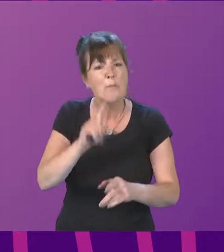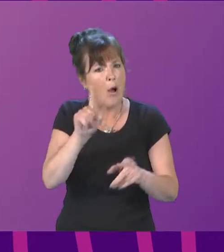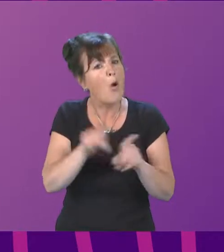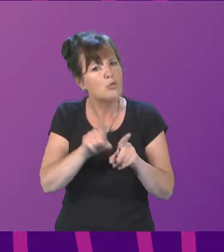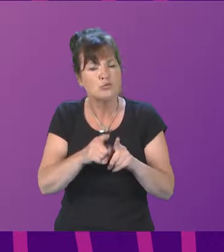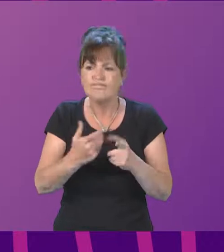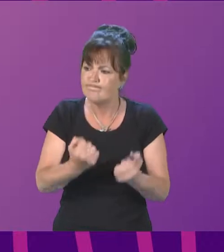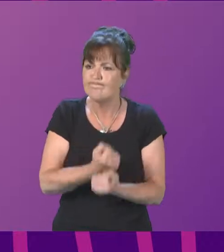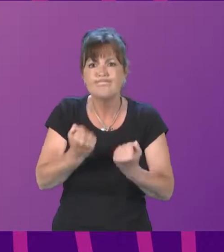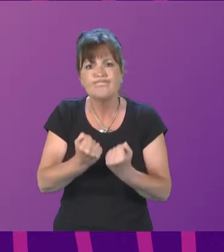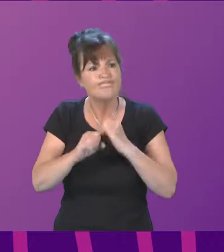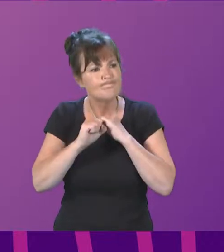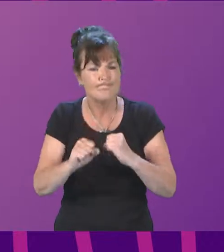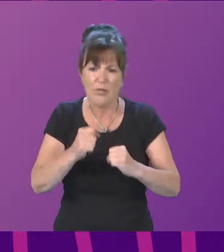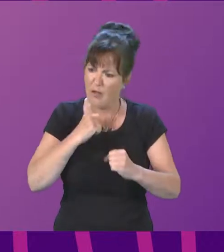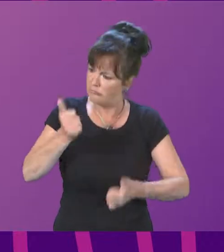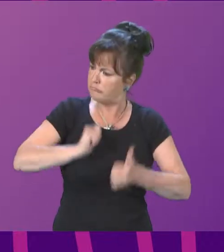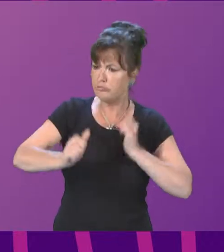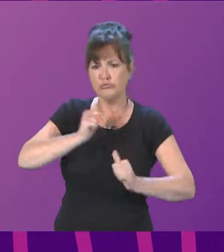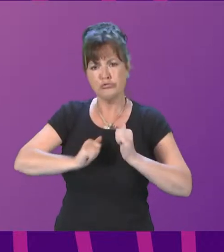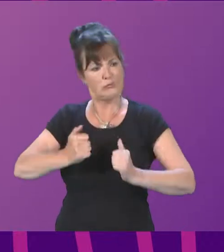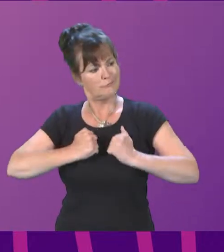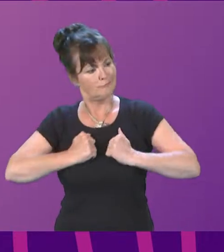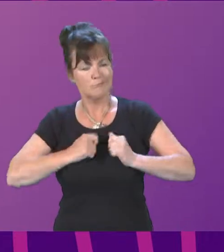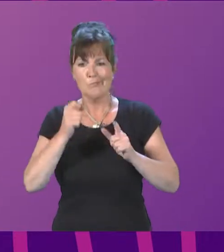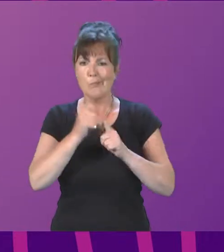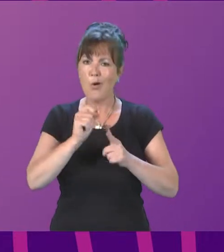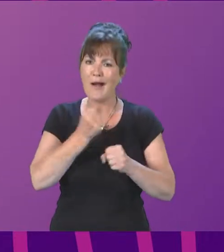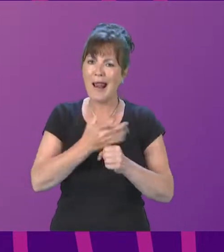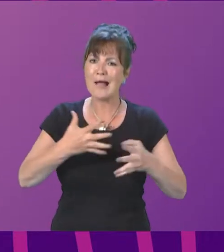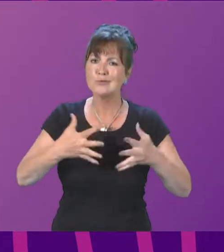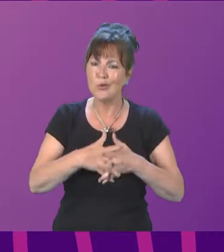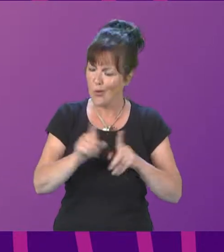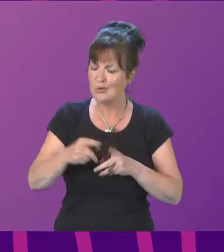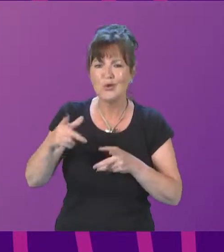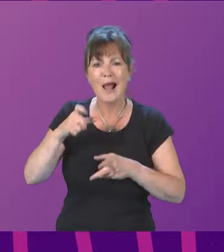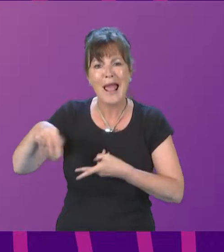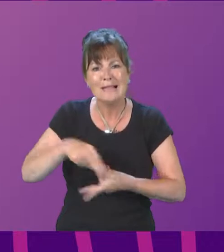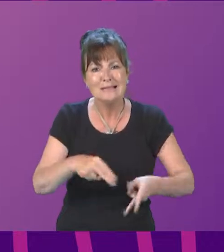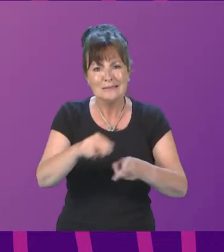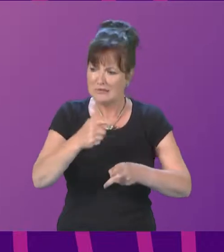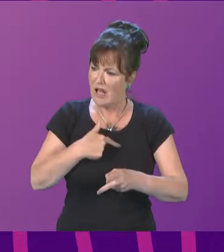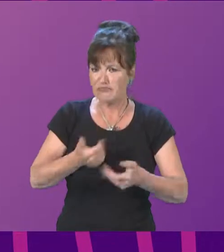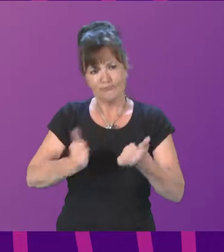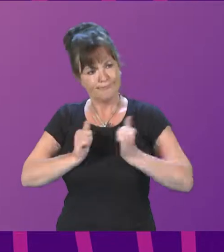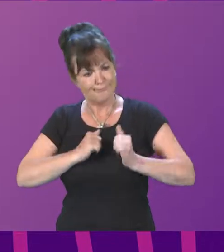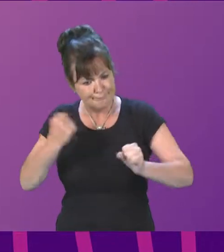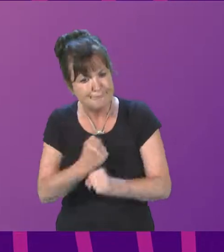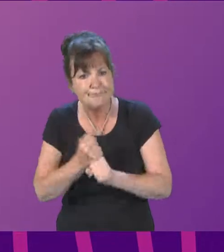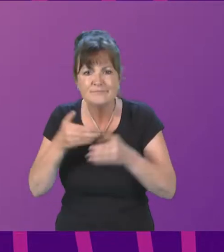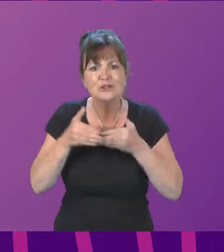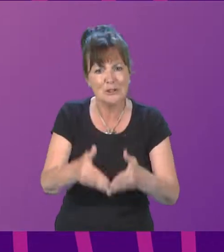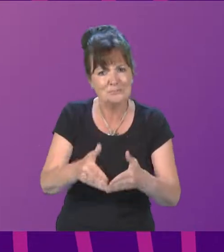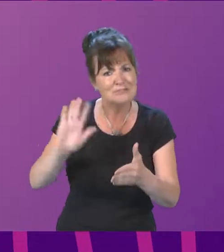commitment to ensuring that the proud tradition of shipbuilding continues in Port Glasgow and the Clyde, and that jobs are protected from those who would have actually closed the yard.